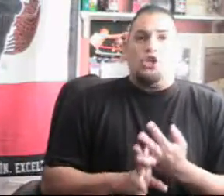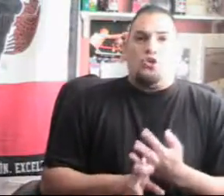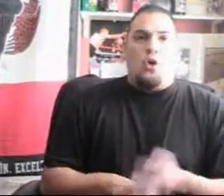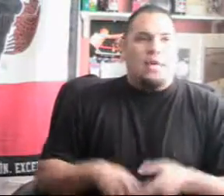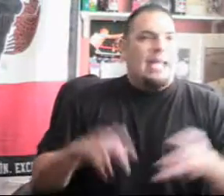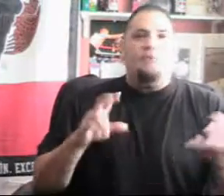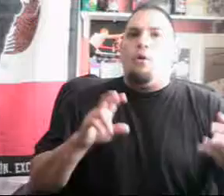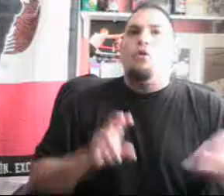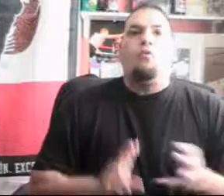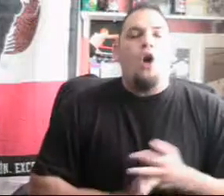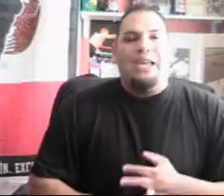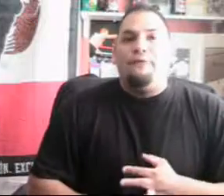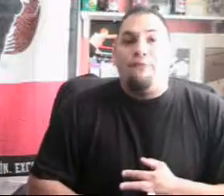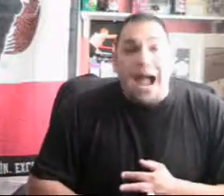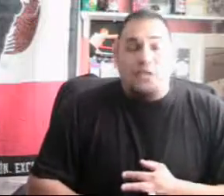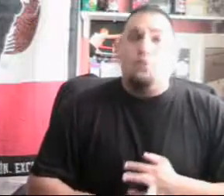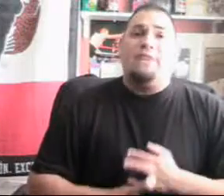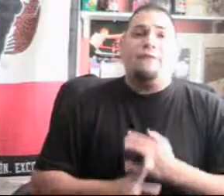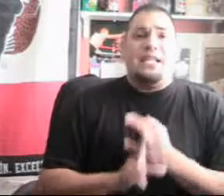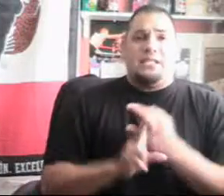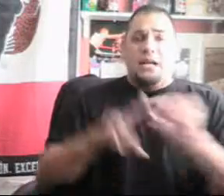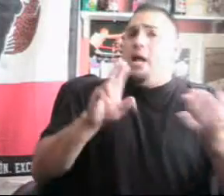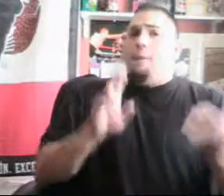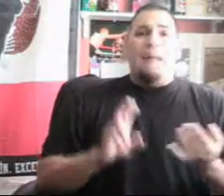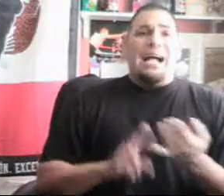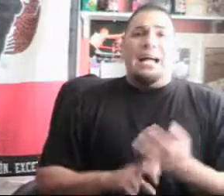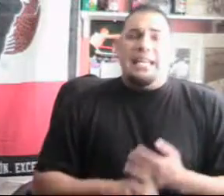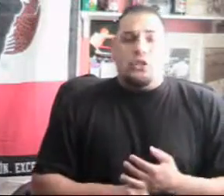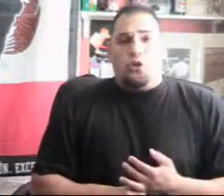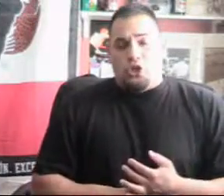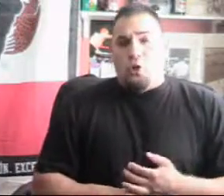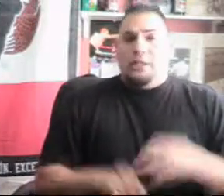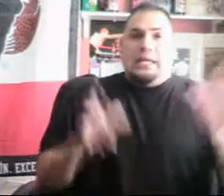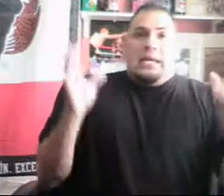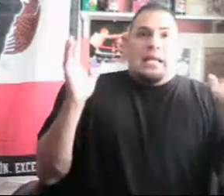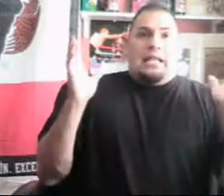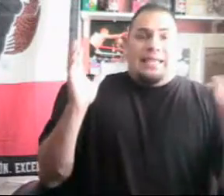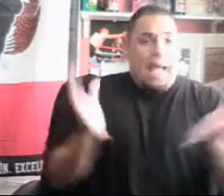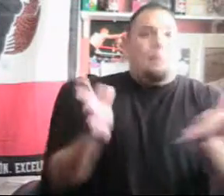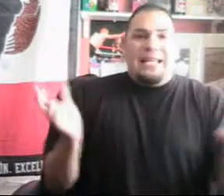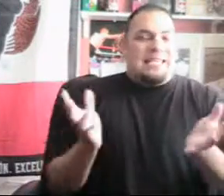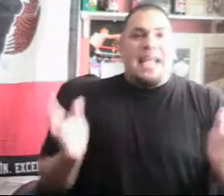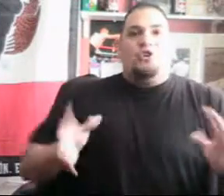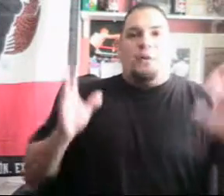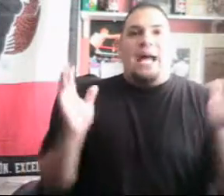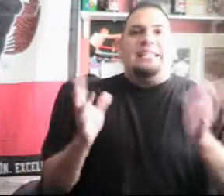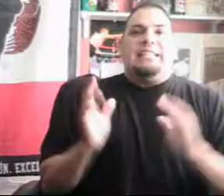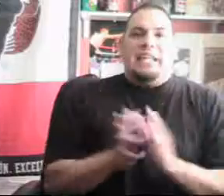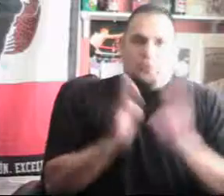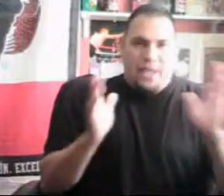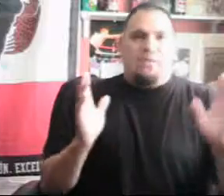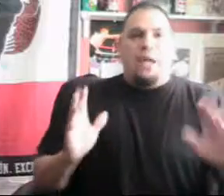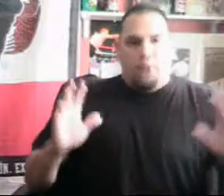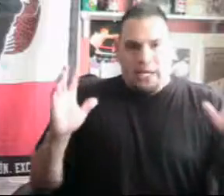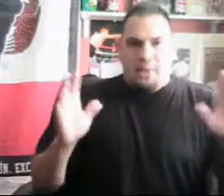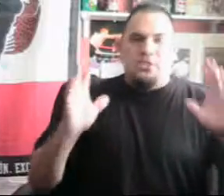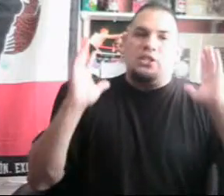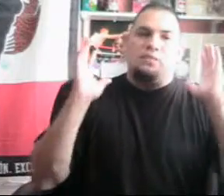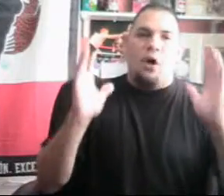Cintron, he gave him all the wrong advice when he faced Margarito. So, that being said, you kind of see his resume when it comes to smaller